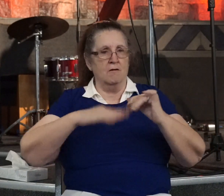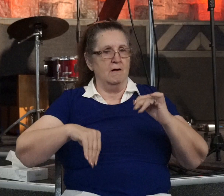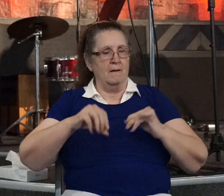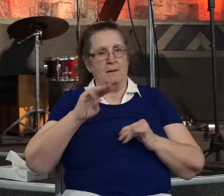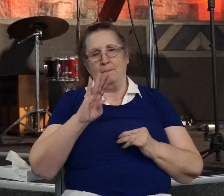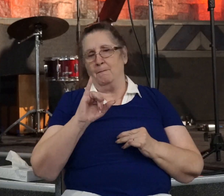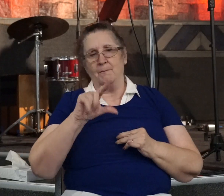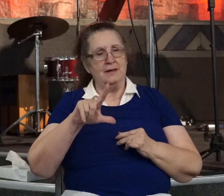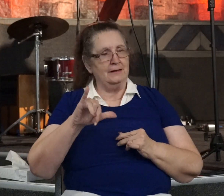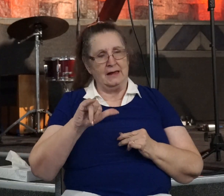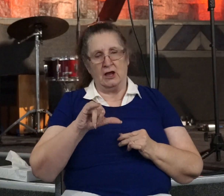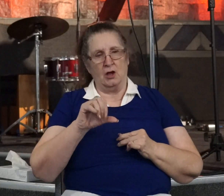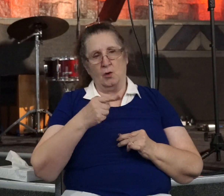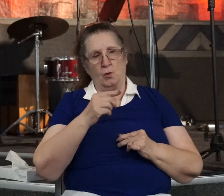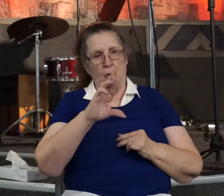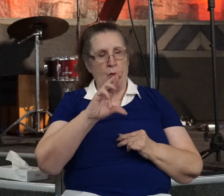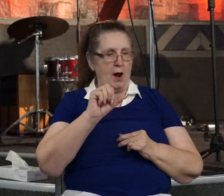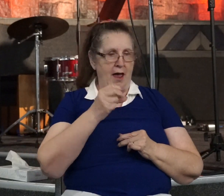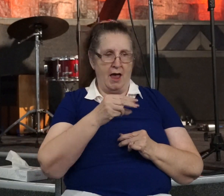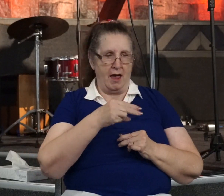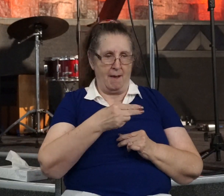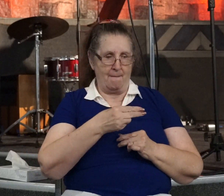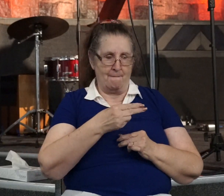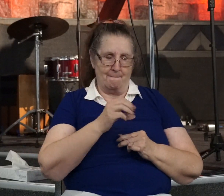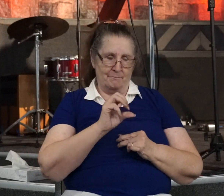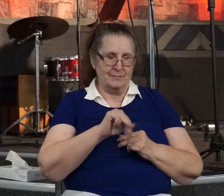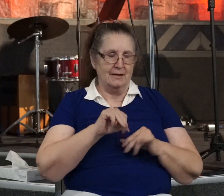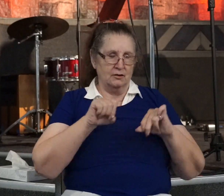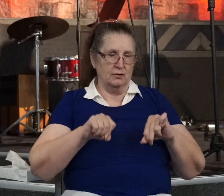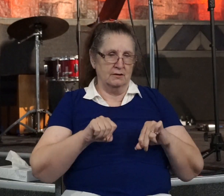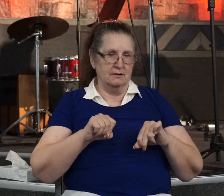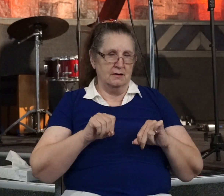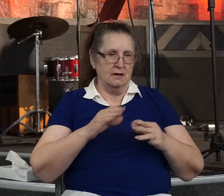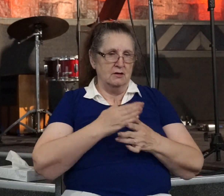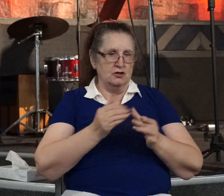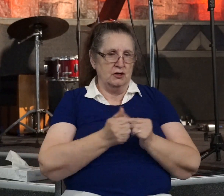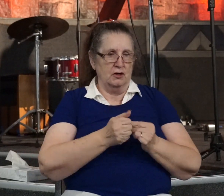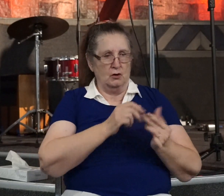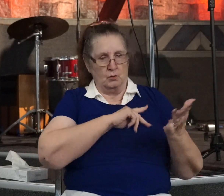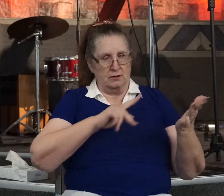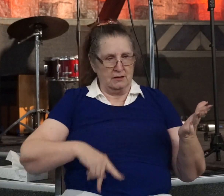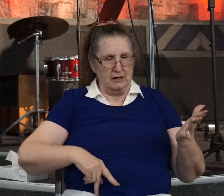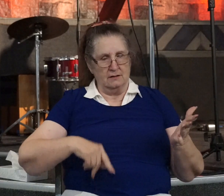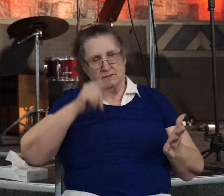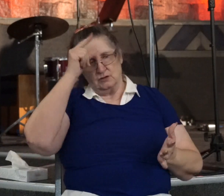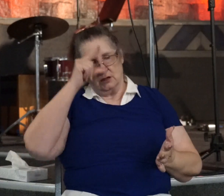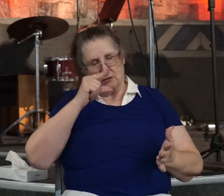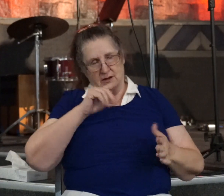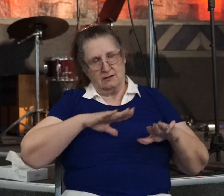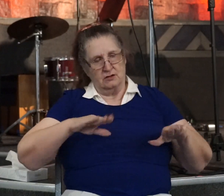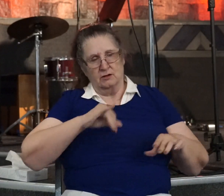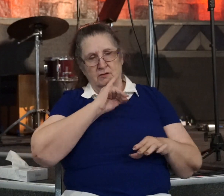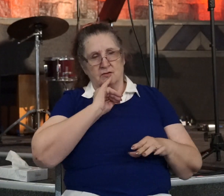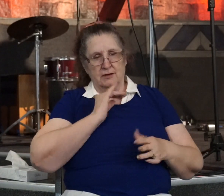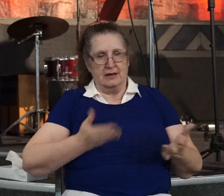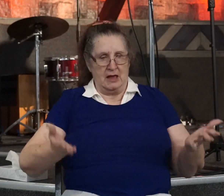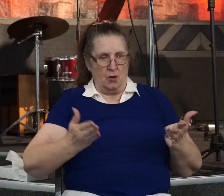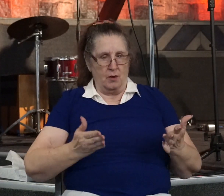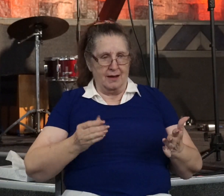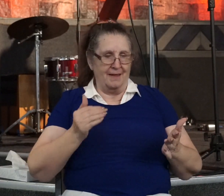he shared it with kings to the Gentiles to the children of Israel and here we are thousands of years later